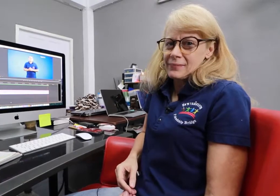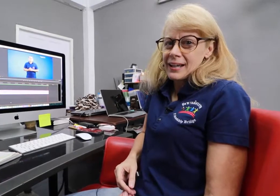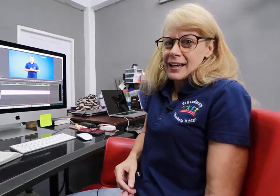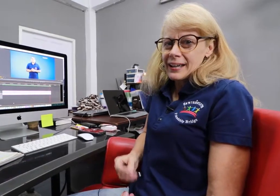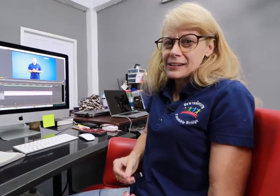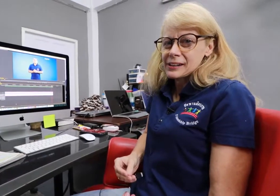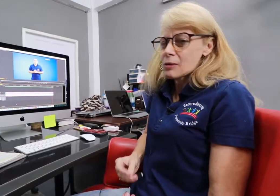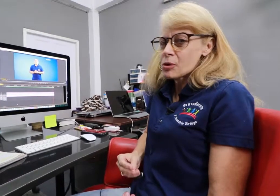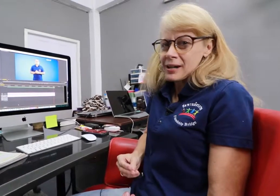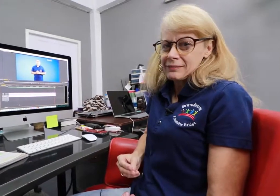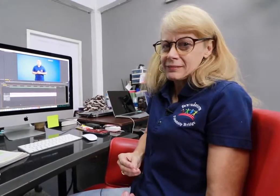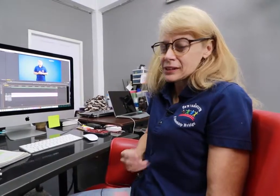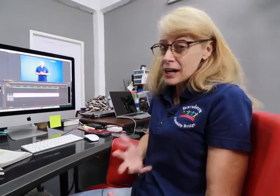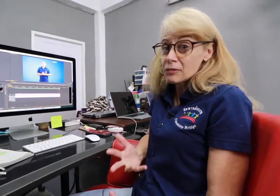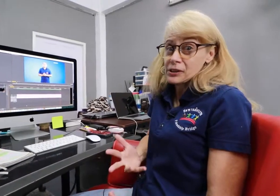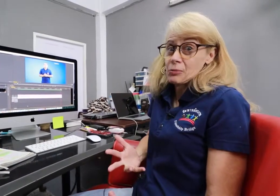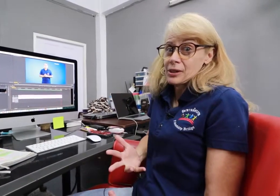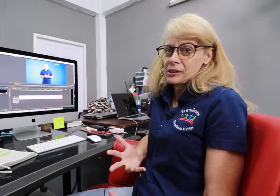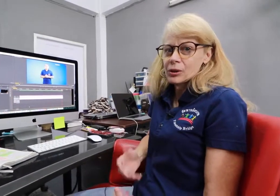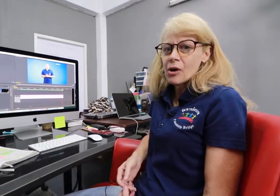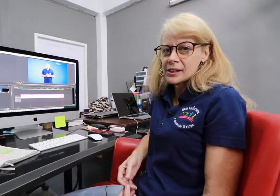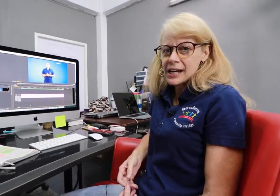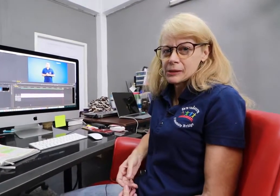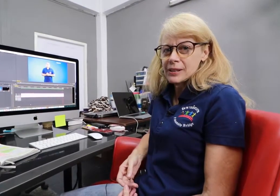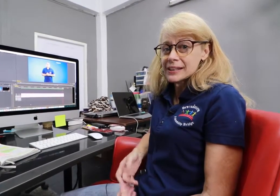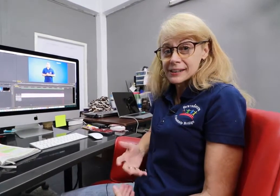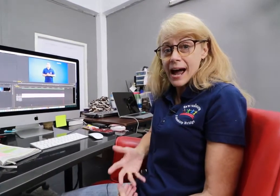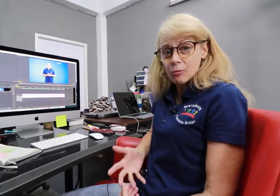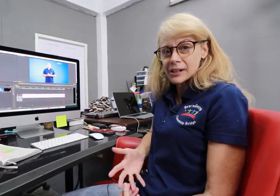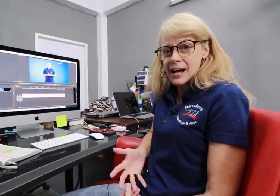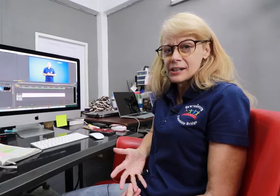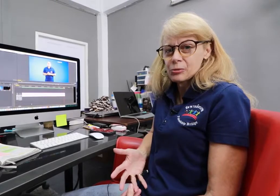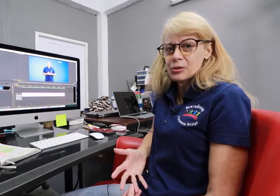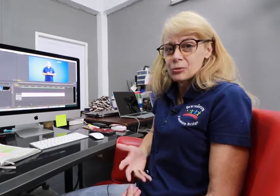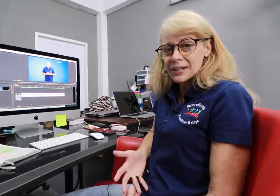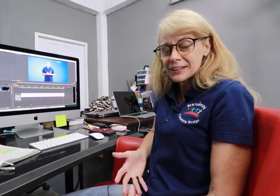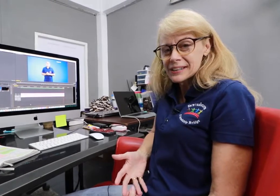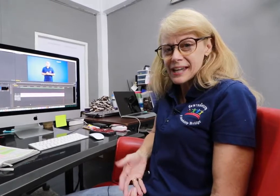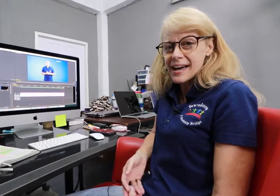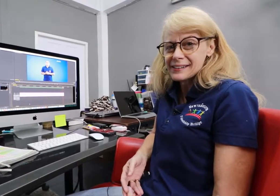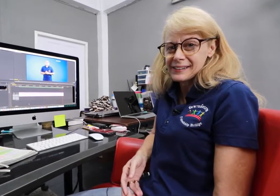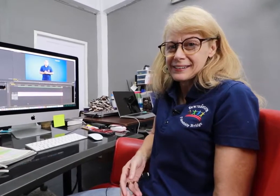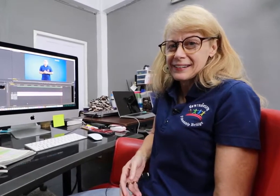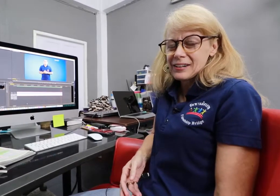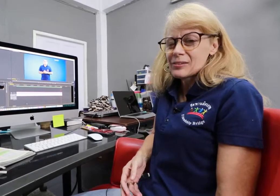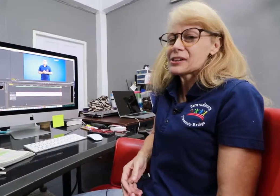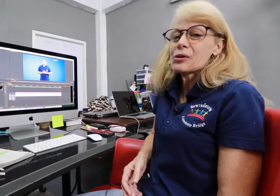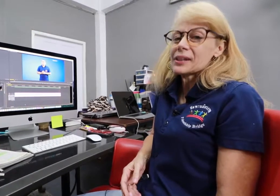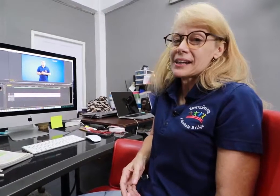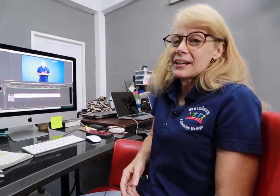is someone, several someones, will always ask me, is that what God's Word really says? We're so excited.